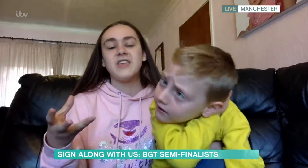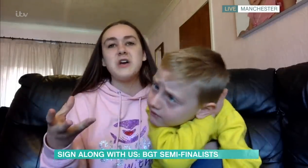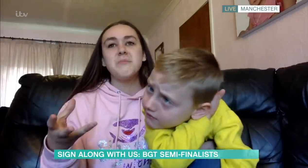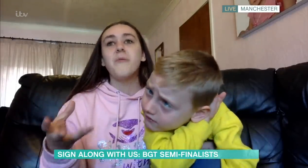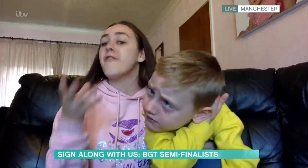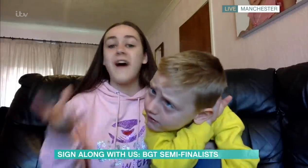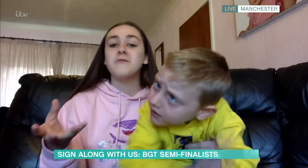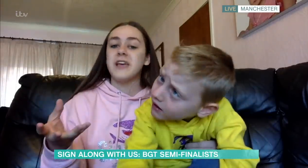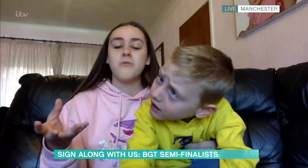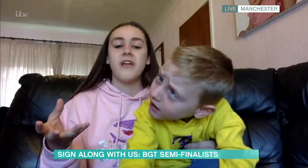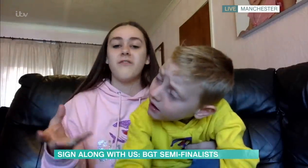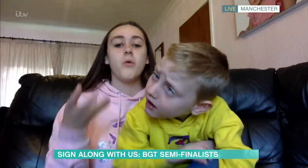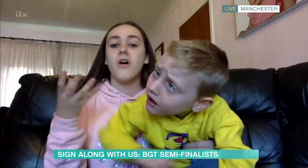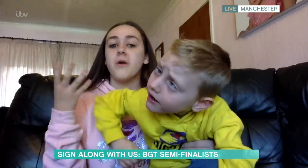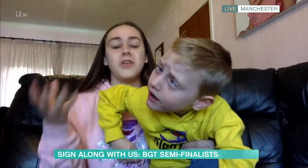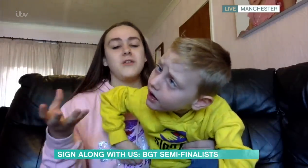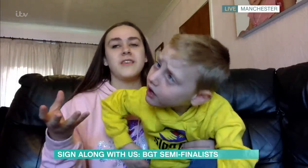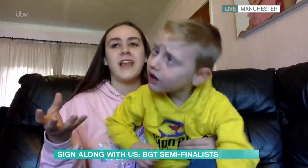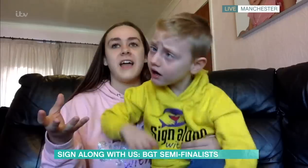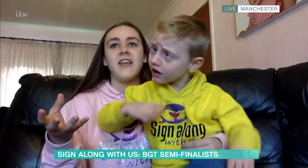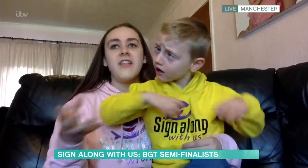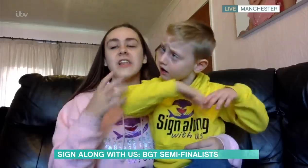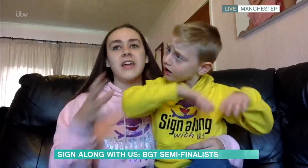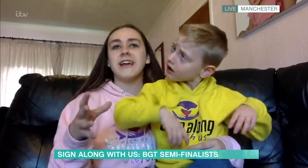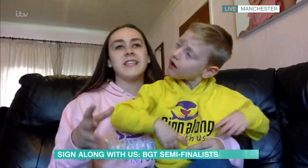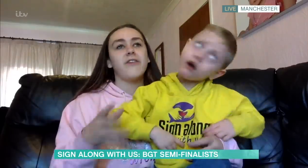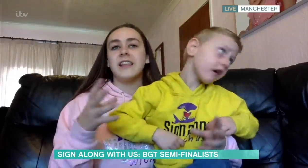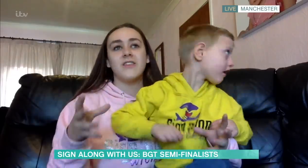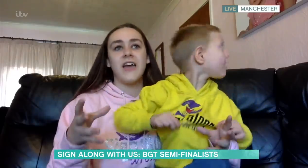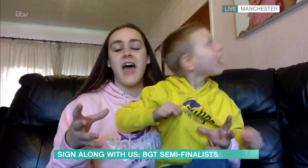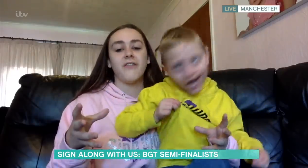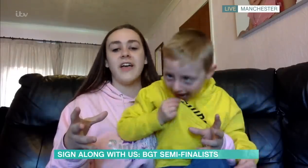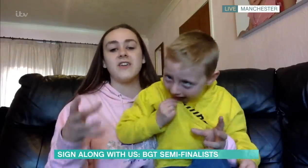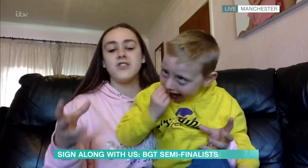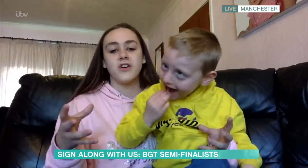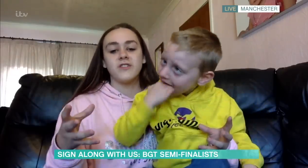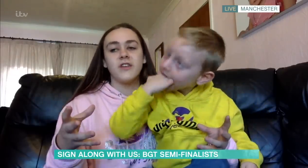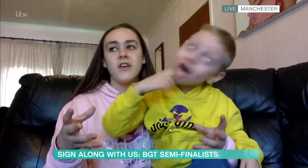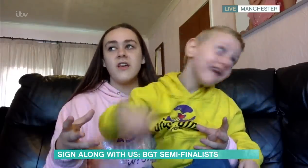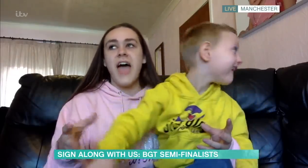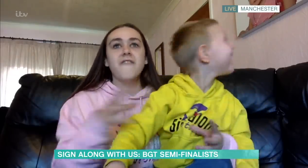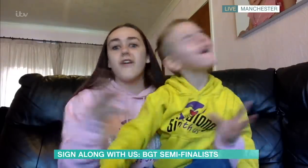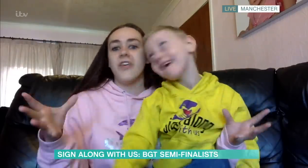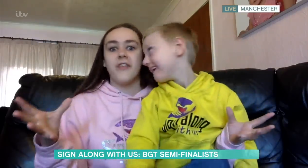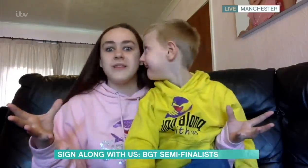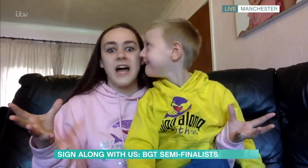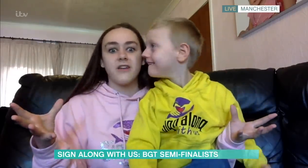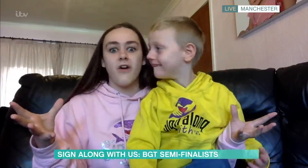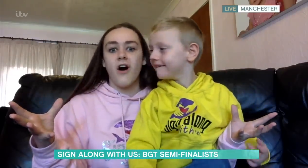but we found it with the one that we're using. And the lyrics, if you listen carefully, it's just everything that we stand for.